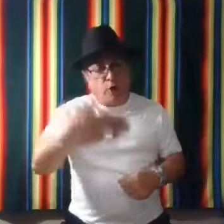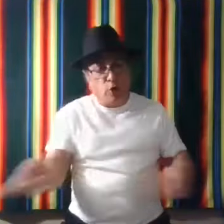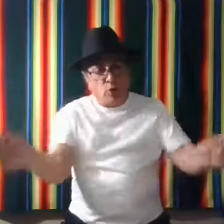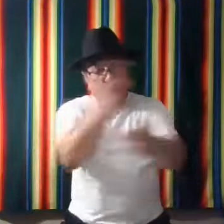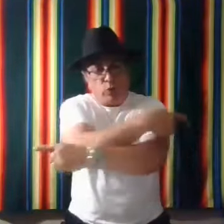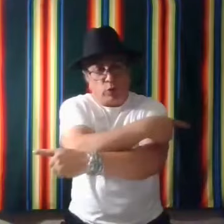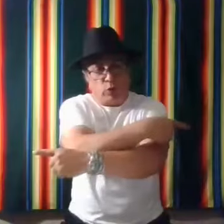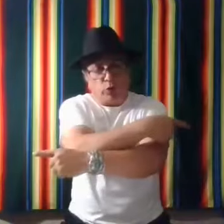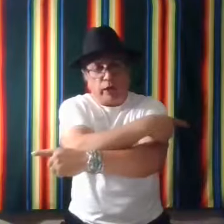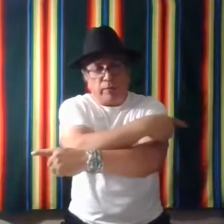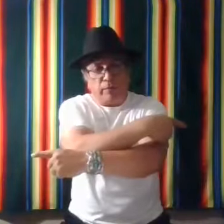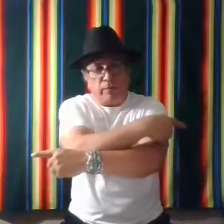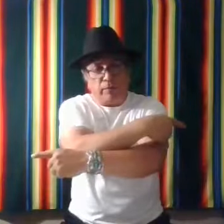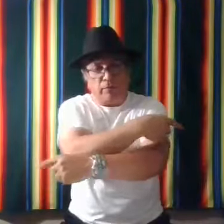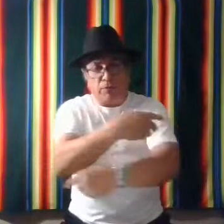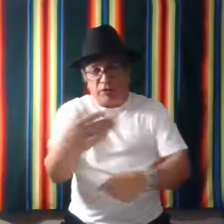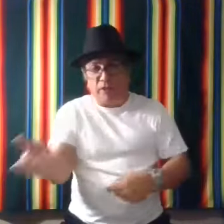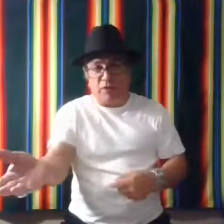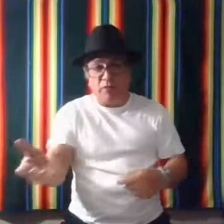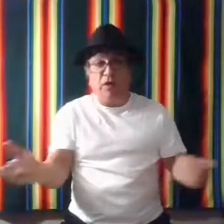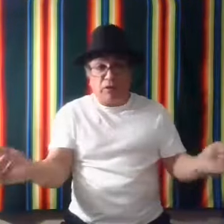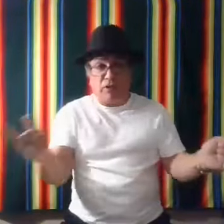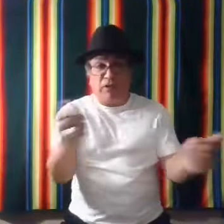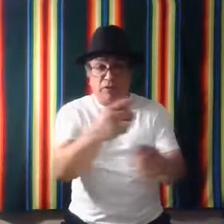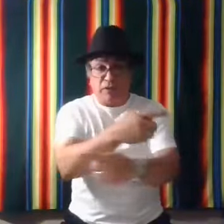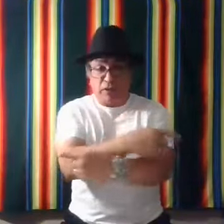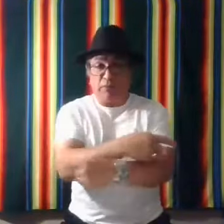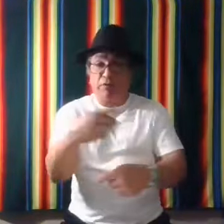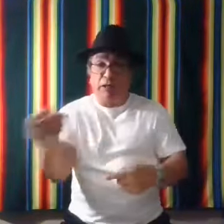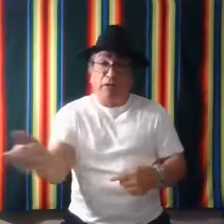No, no trade. So say you, you, you get to see the difference right there.